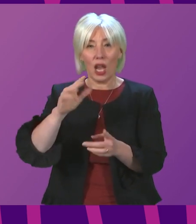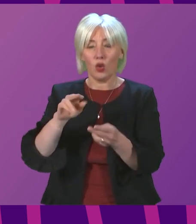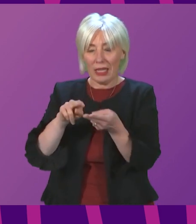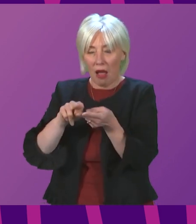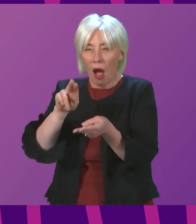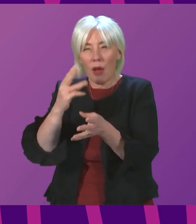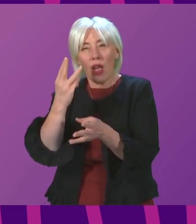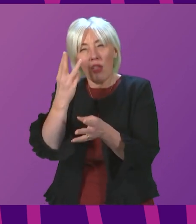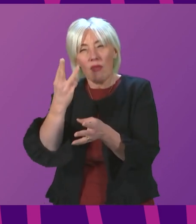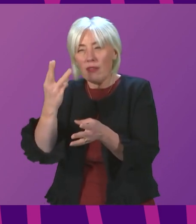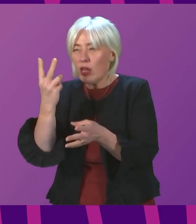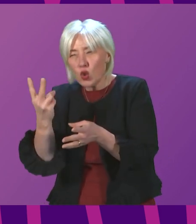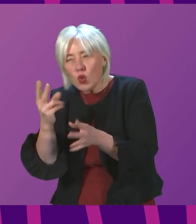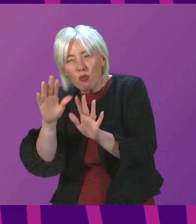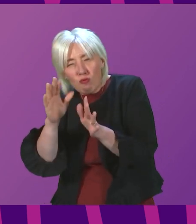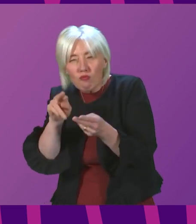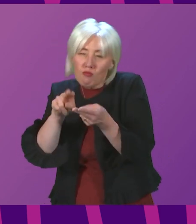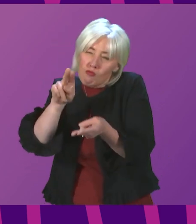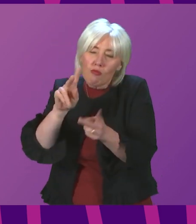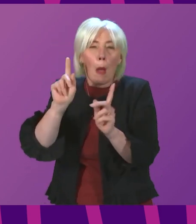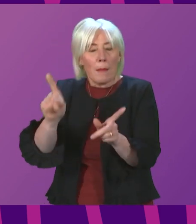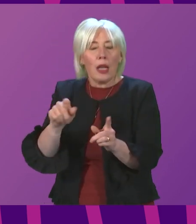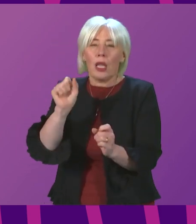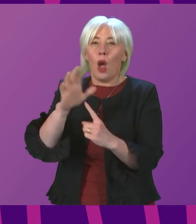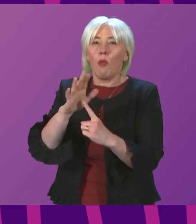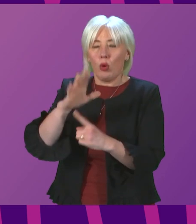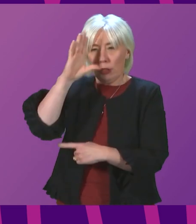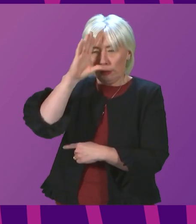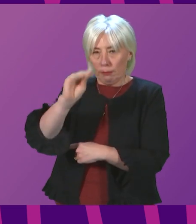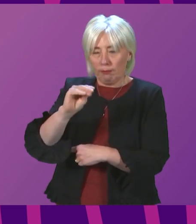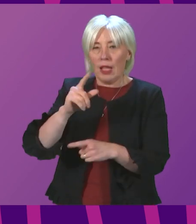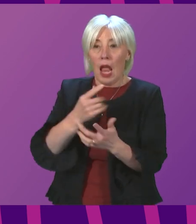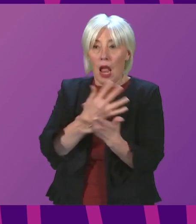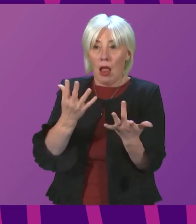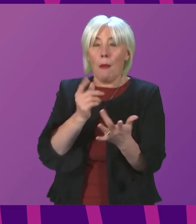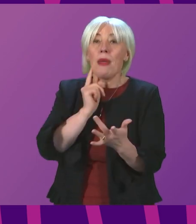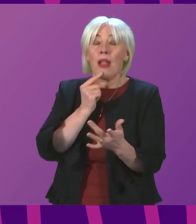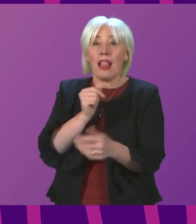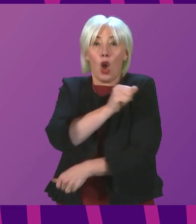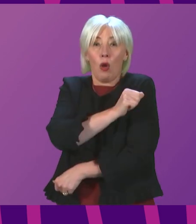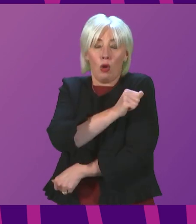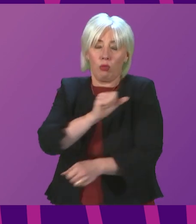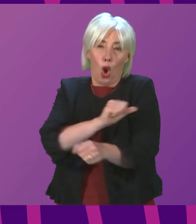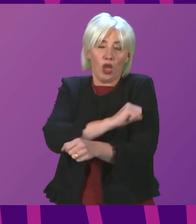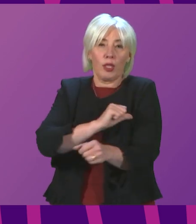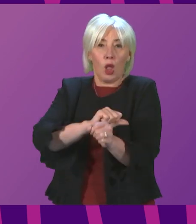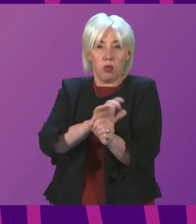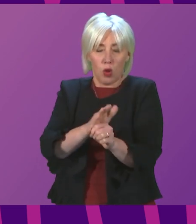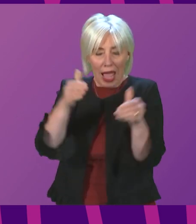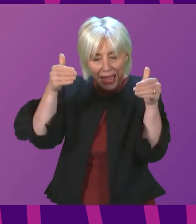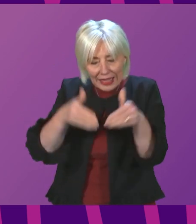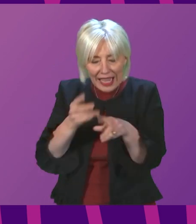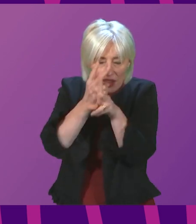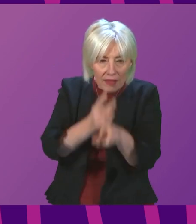332. It is important to note, however, that the number of people with COVID in intensive care has increased more